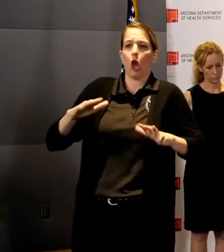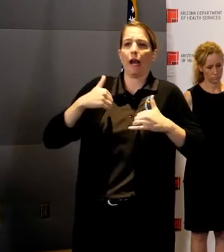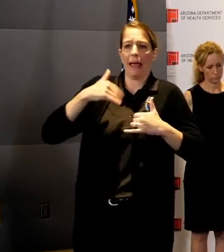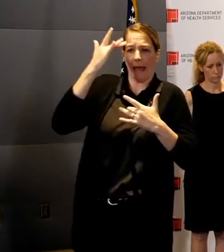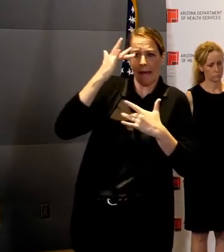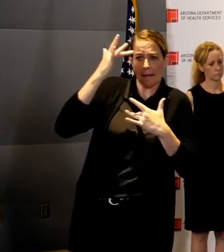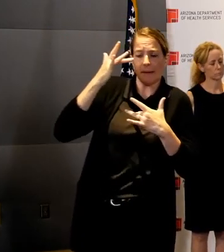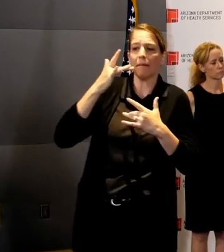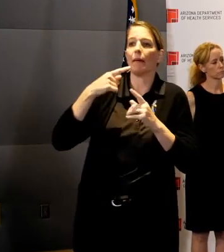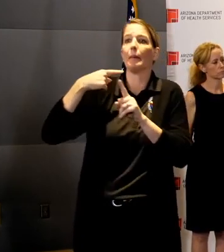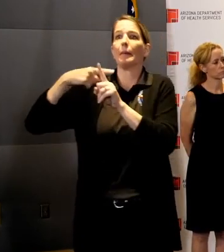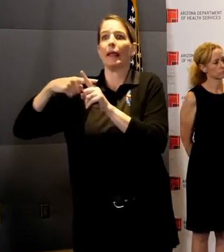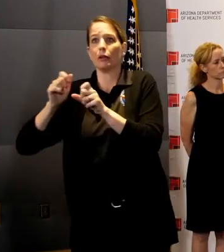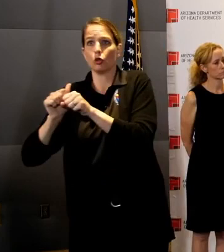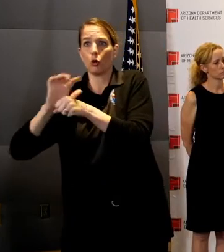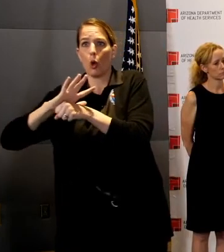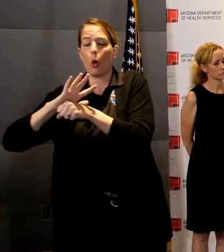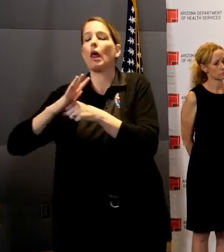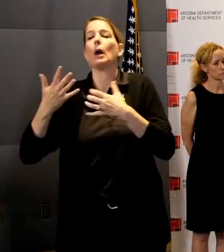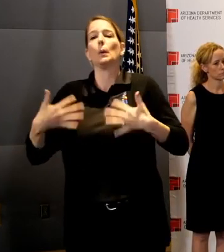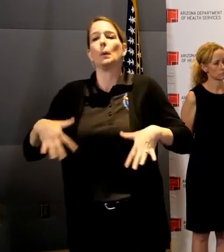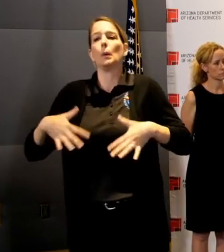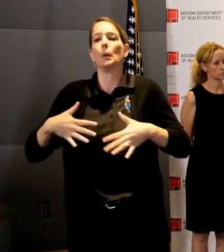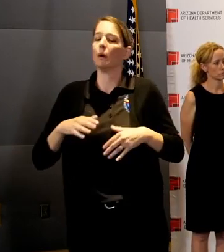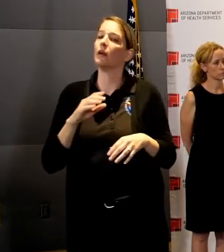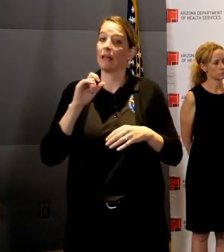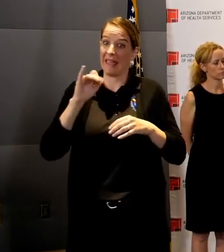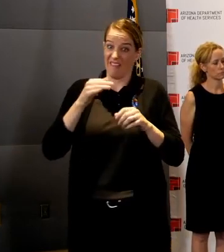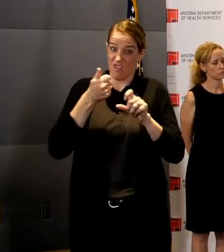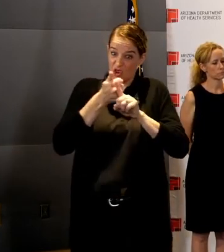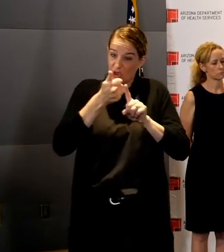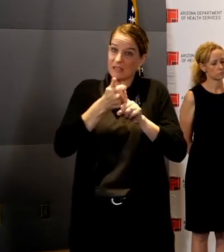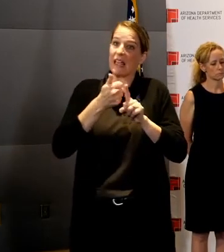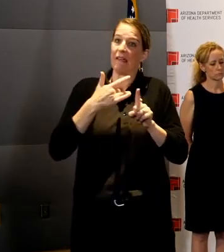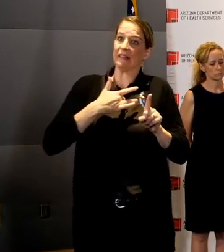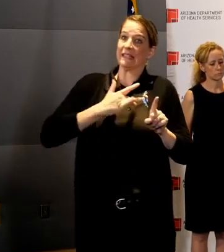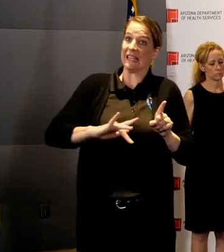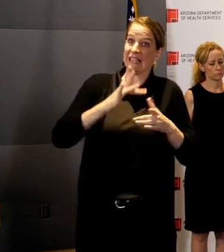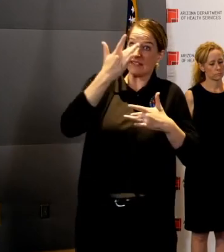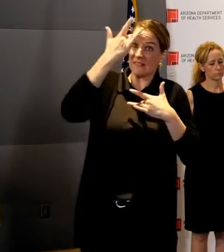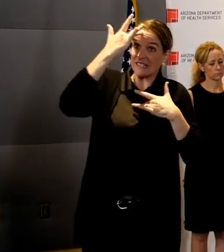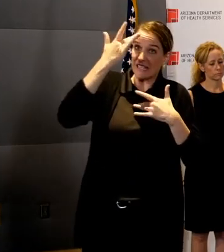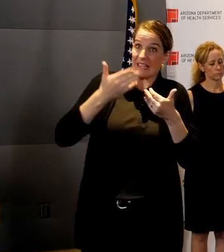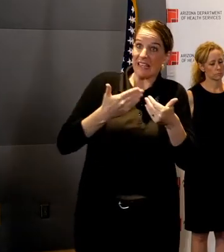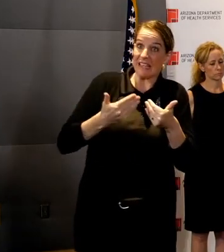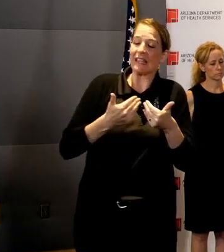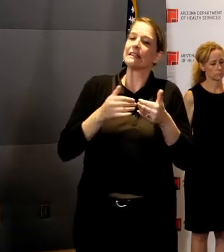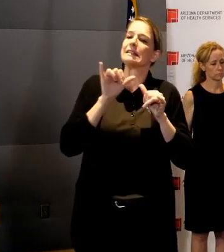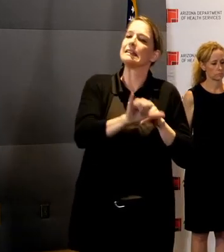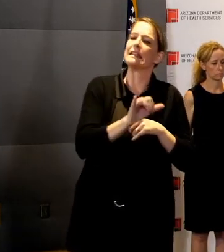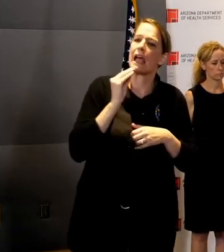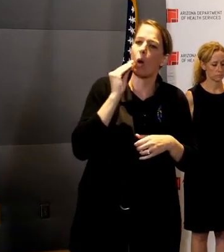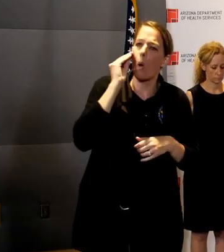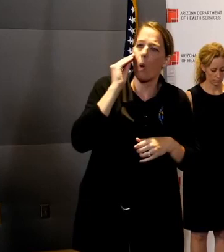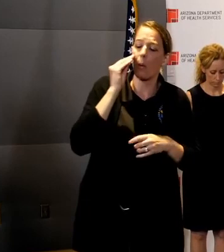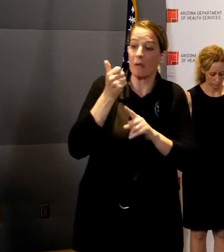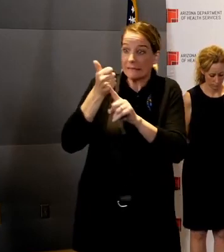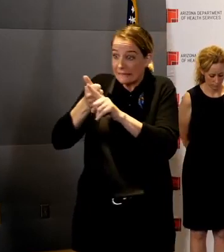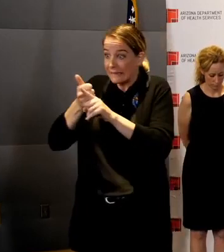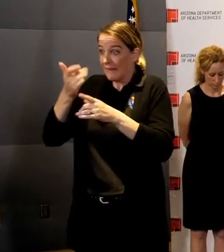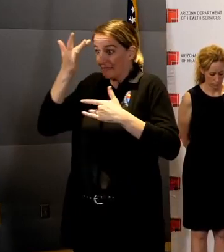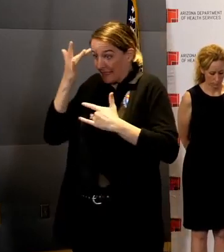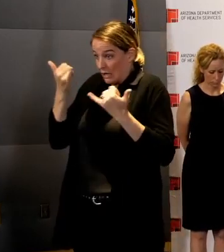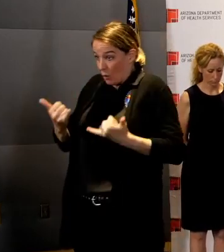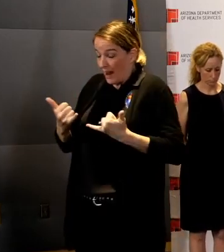to stay at home. If you're sick, stay at home. If you do, you know, have to leave, it should be for,